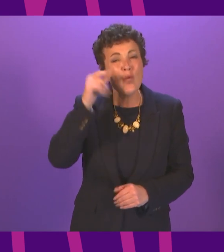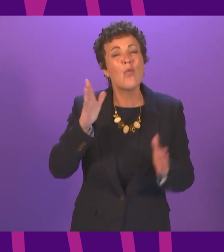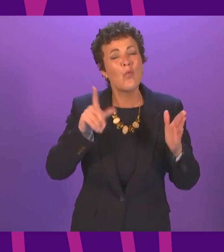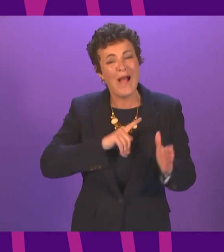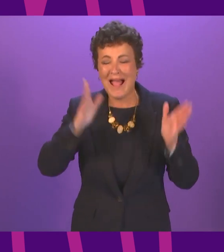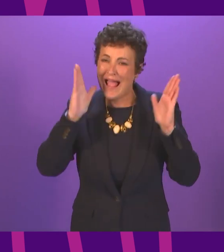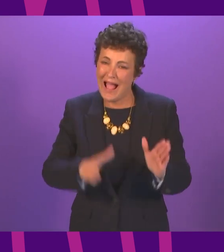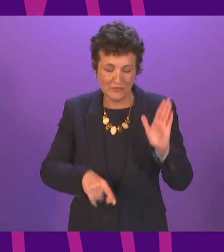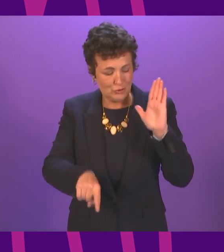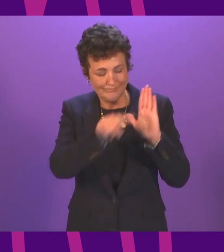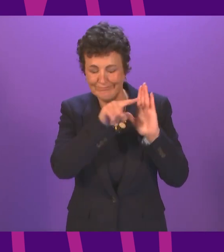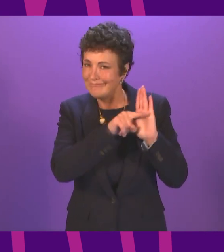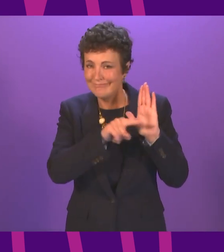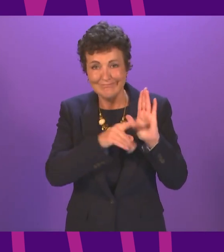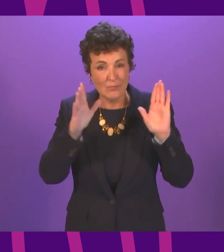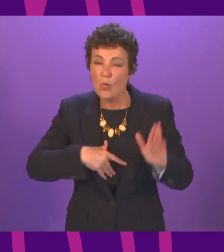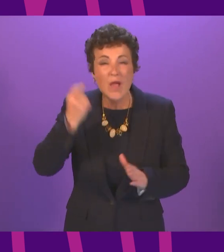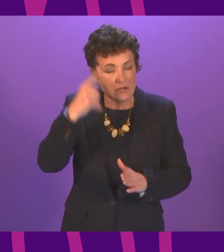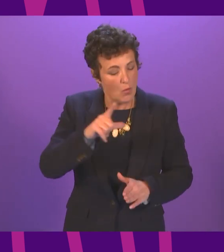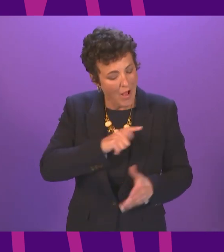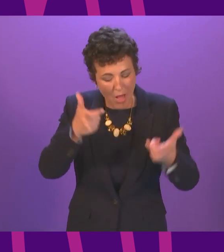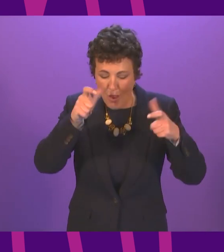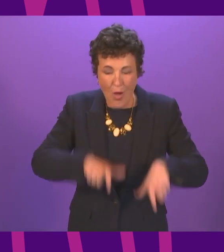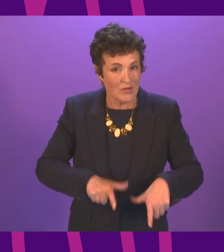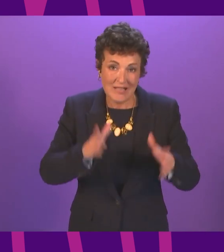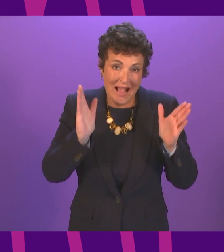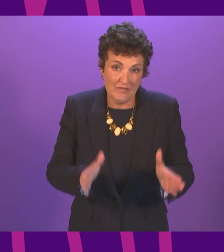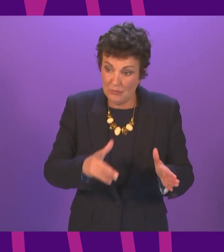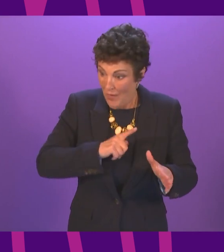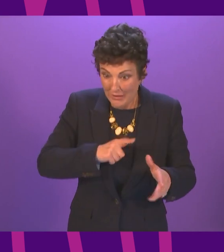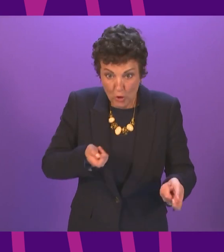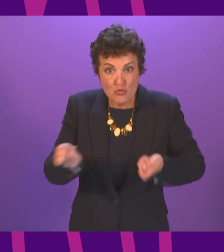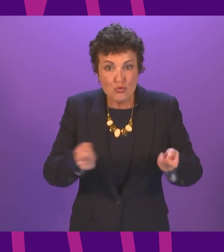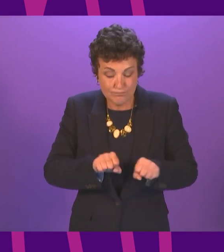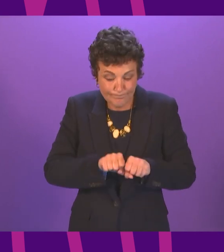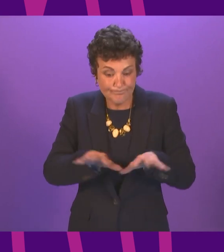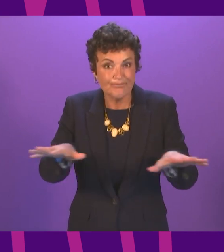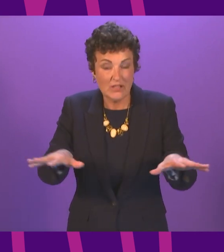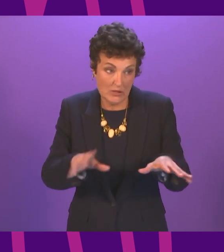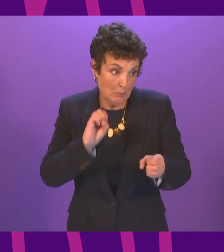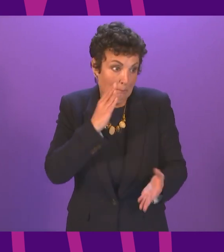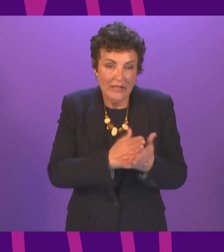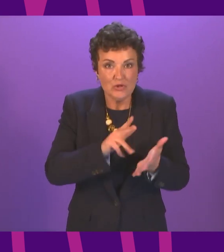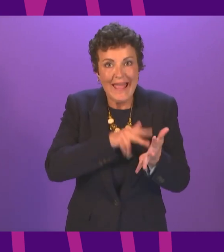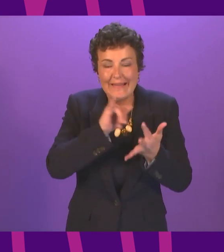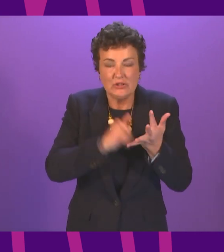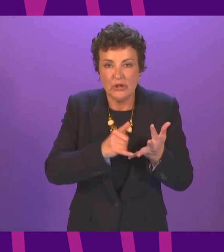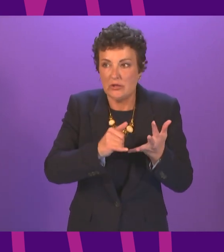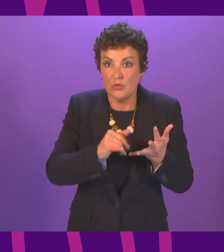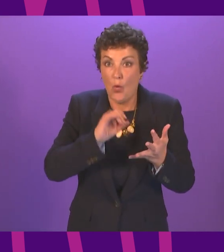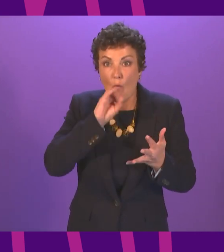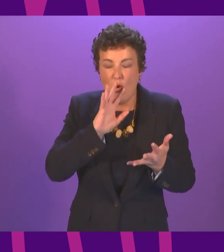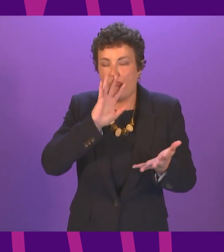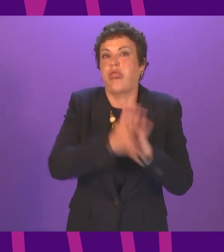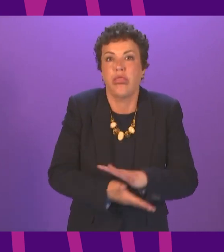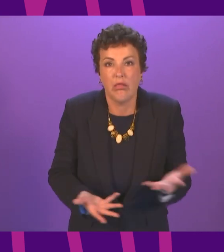necessary, why lockdowns had to be introduced to control the spread of Covid to prevent the NHS being overwhelmed. But we should